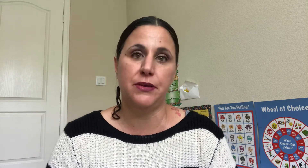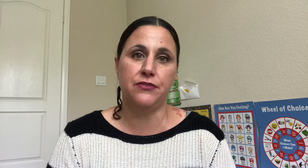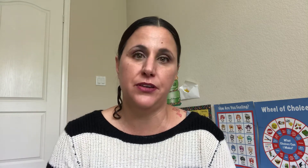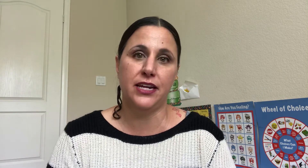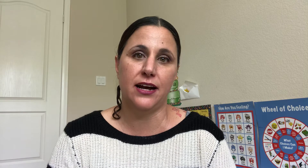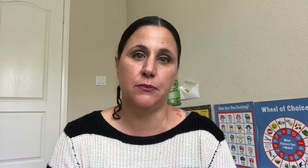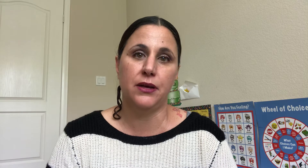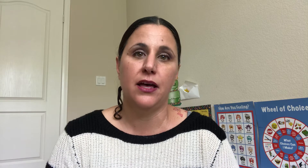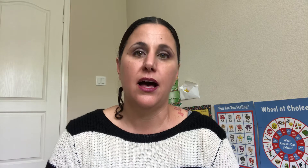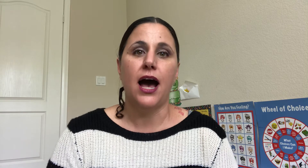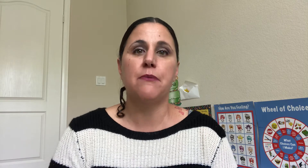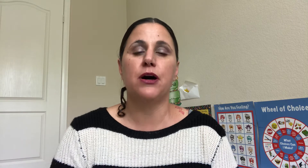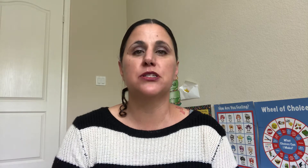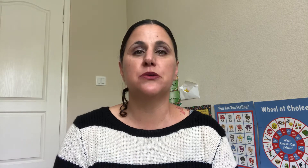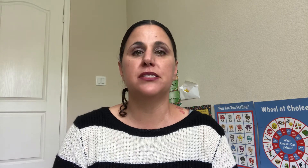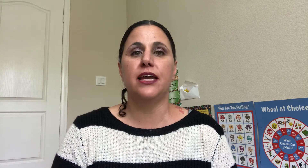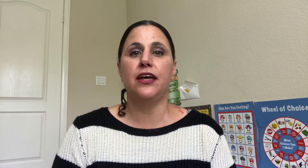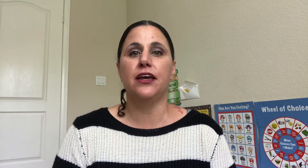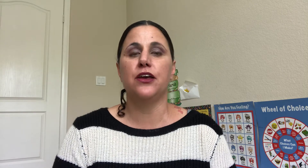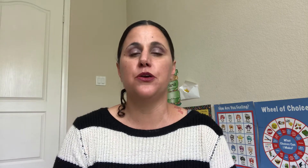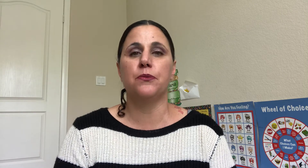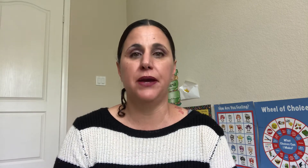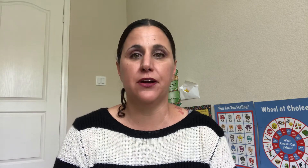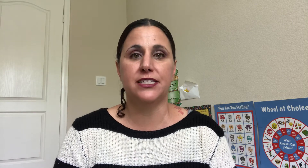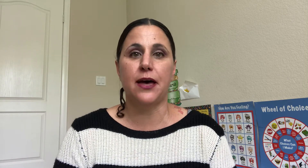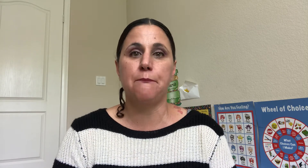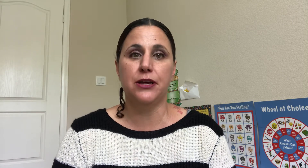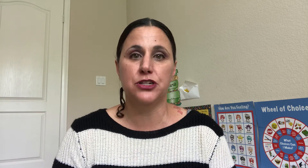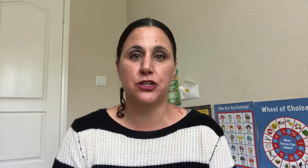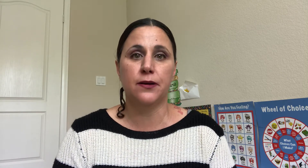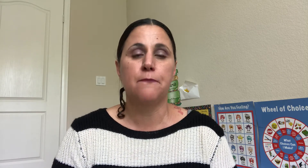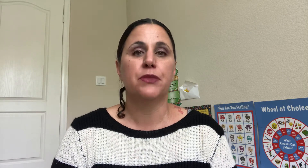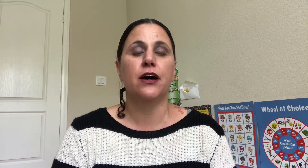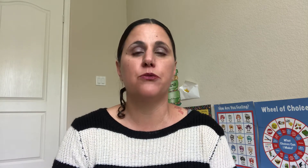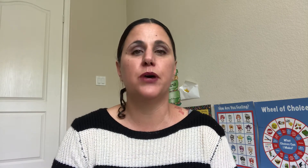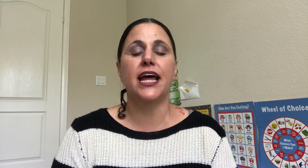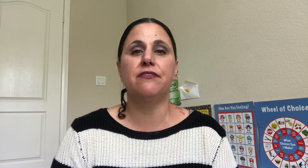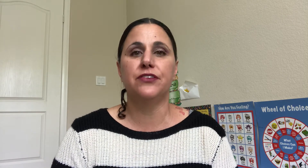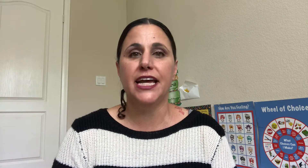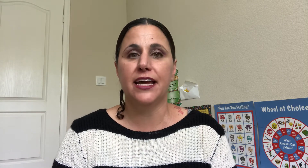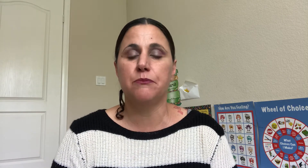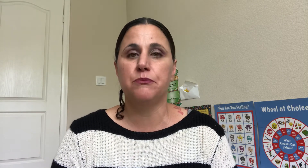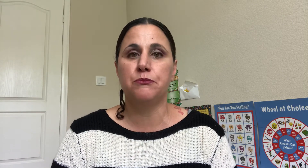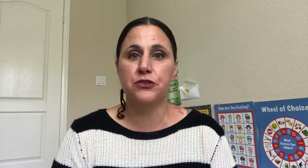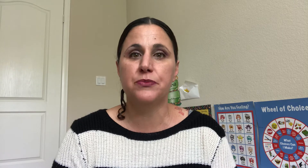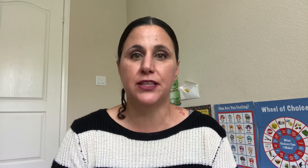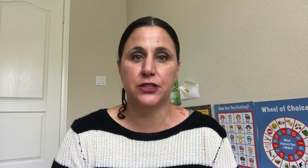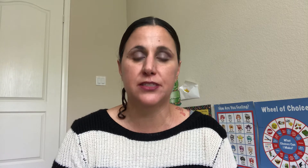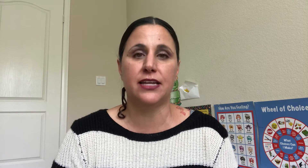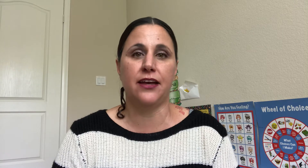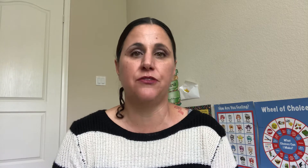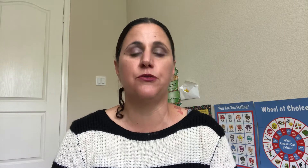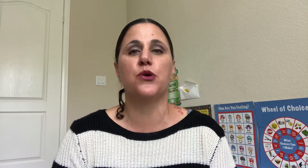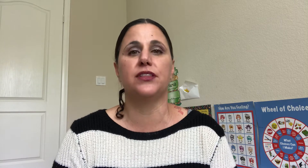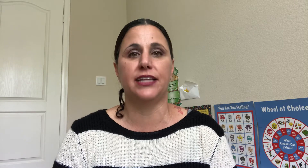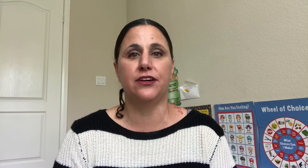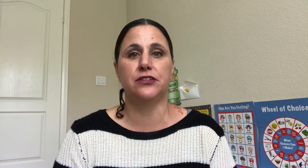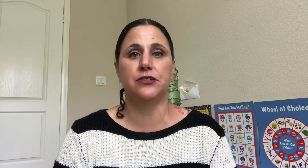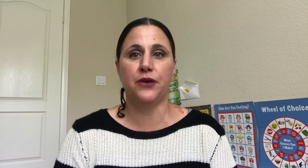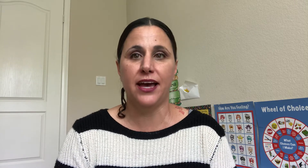if you need help. I'm also sending your parents a picture of what every hand movement looks like for the letters. Okay,